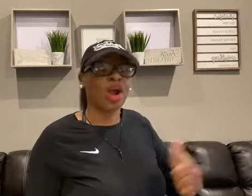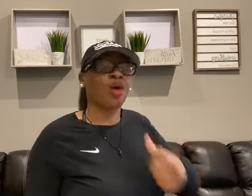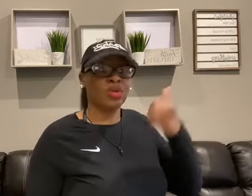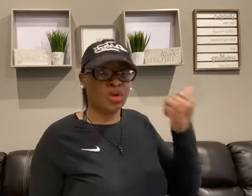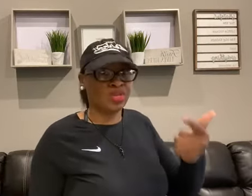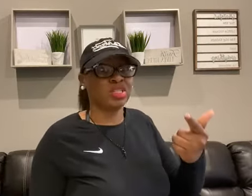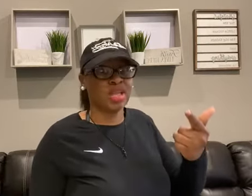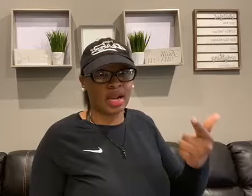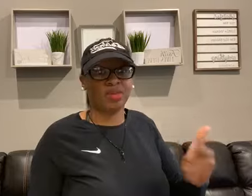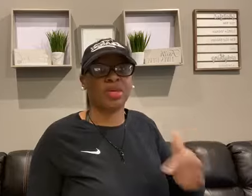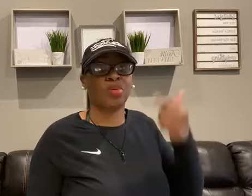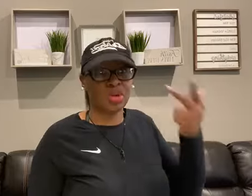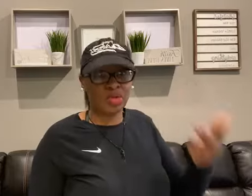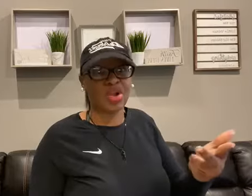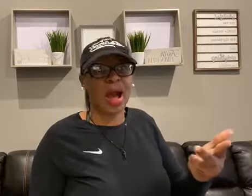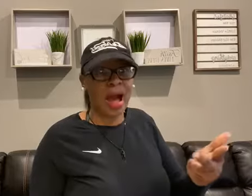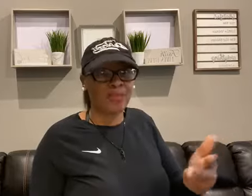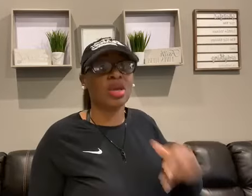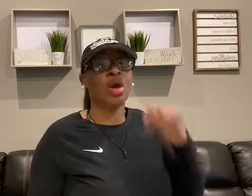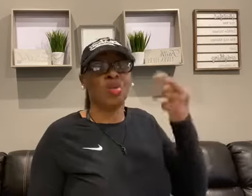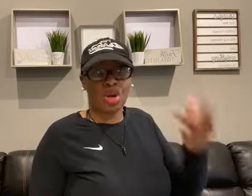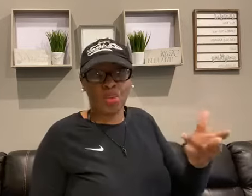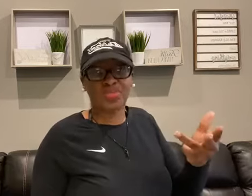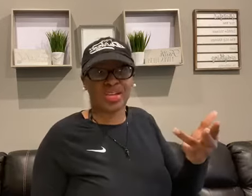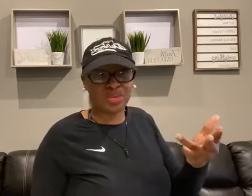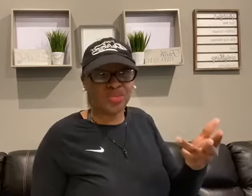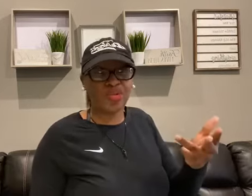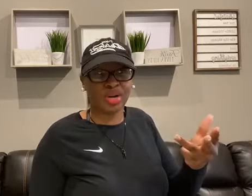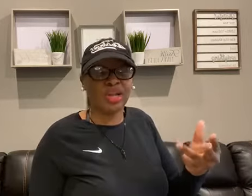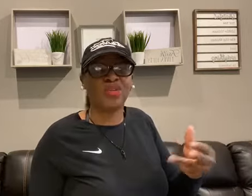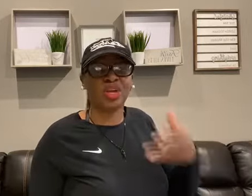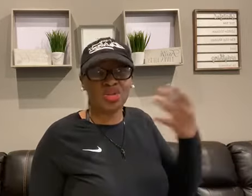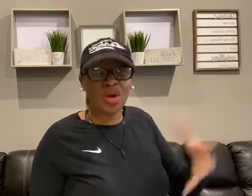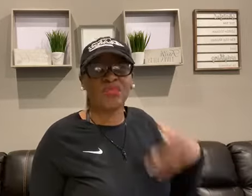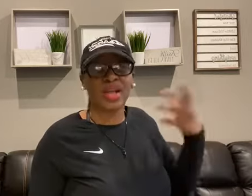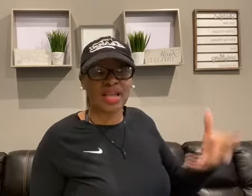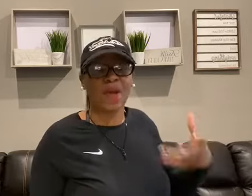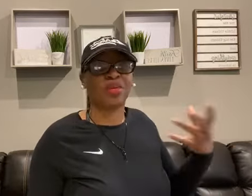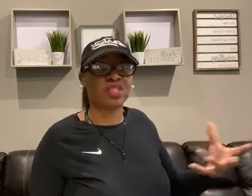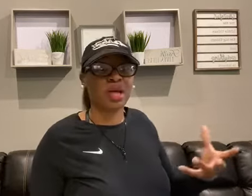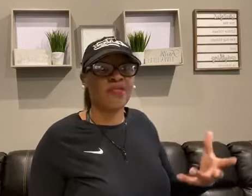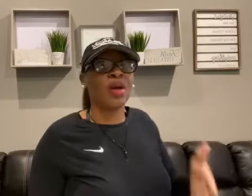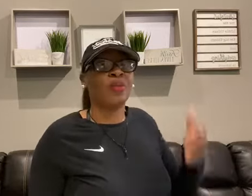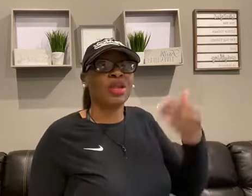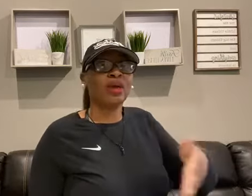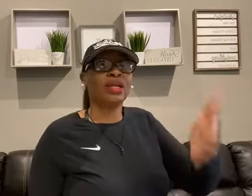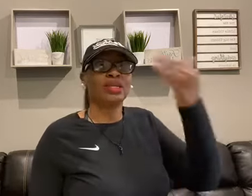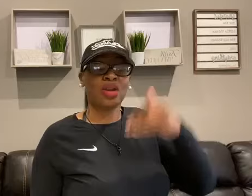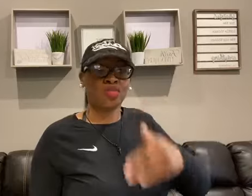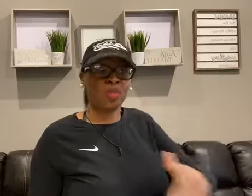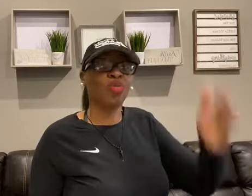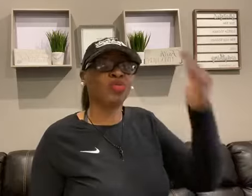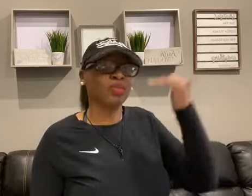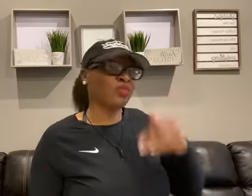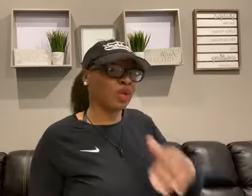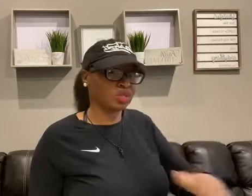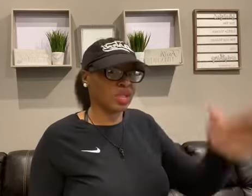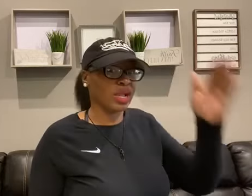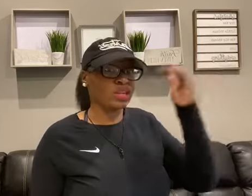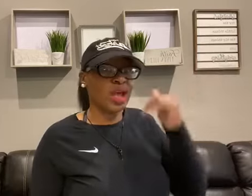they are, we know their salary, we know their hobby, we know what they do for a living, you know, that type of stuff. But now let's kind of remove some of those layers.